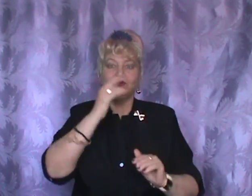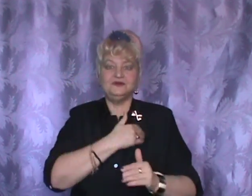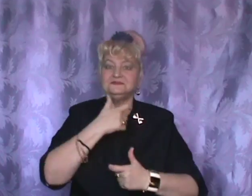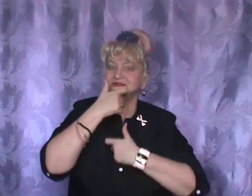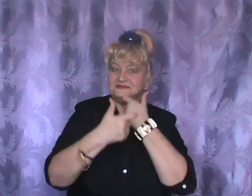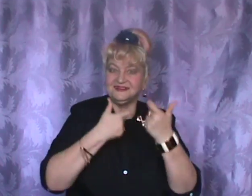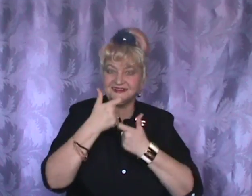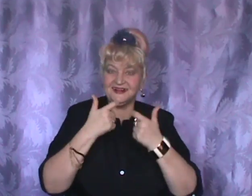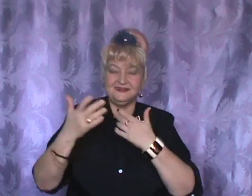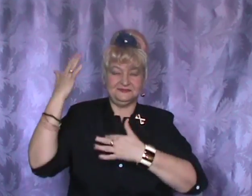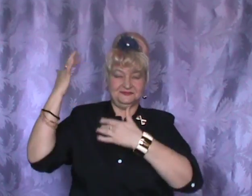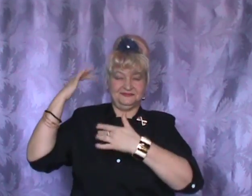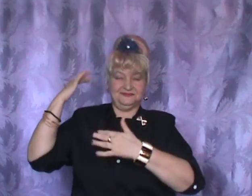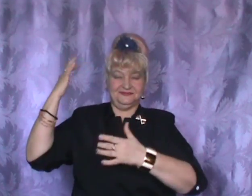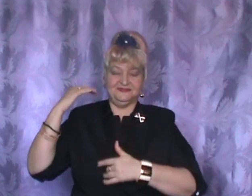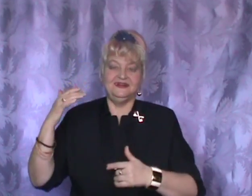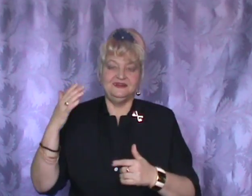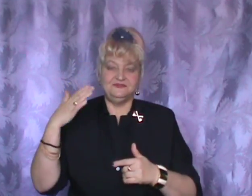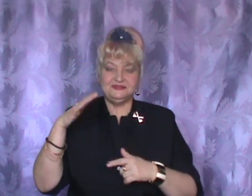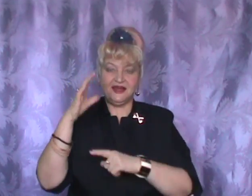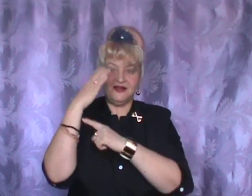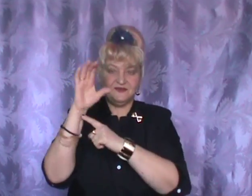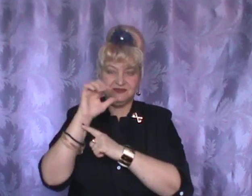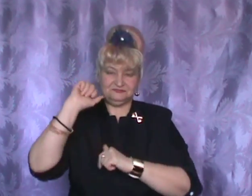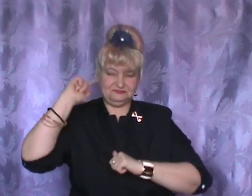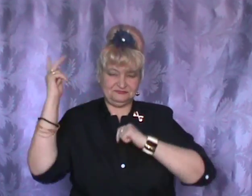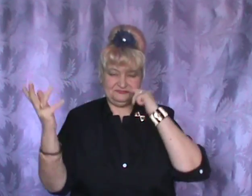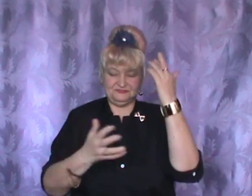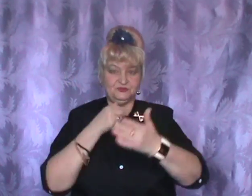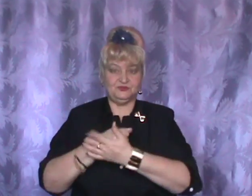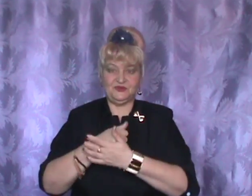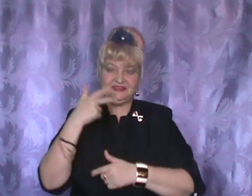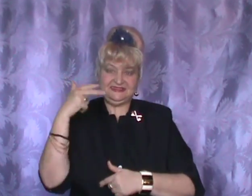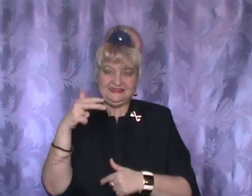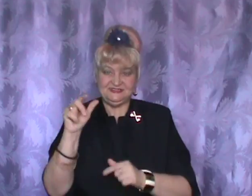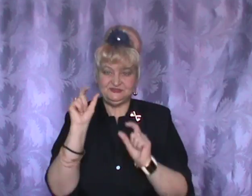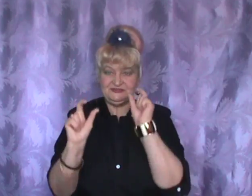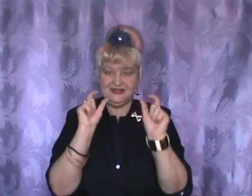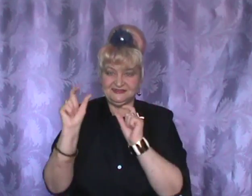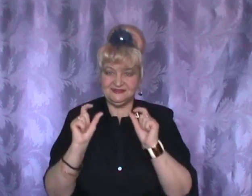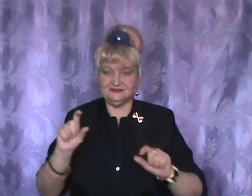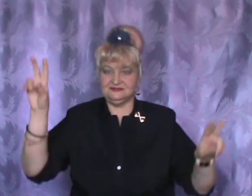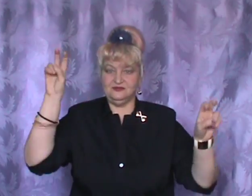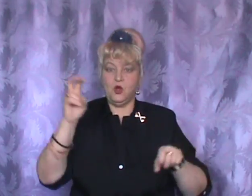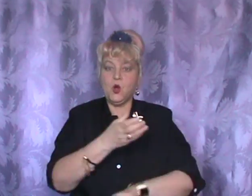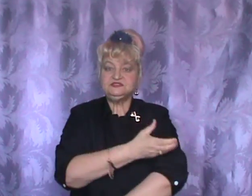Now, now, Now, now, now. Now.